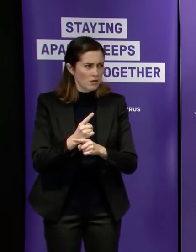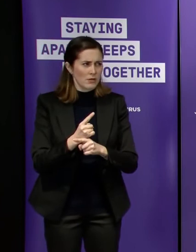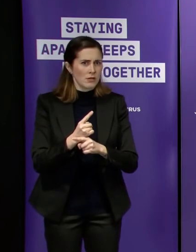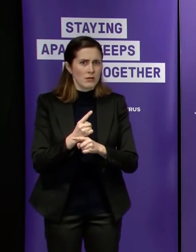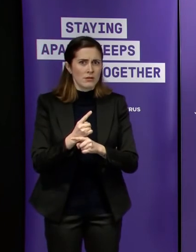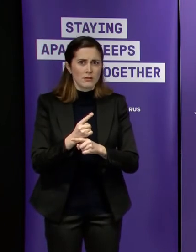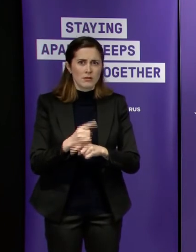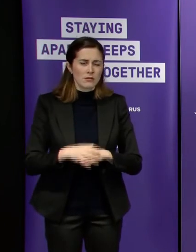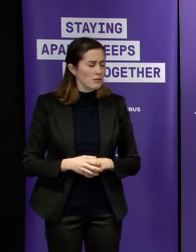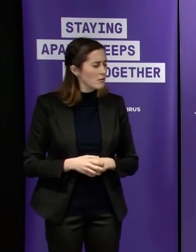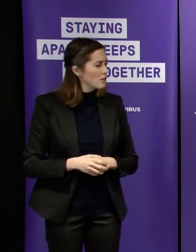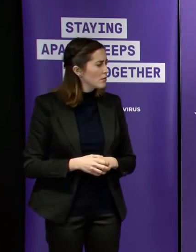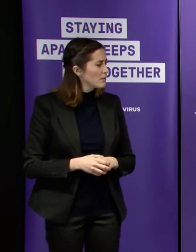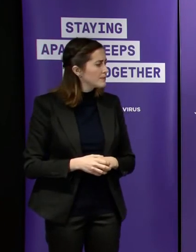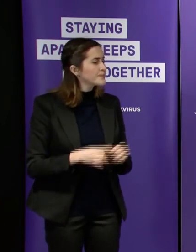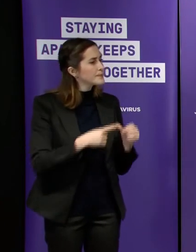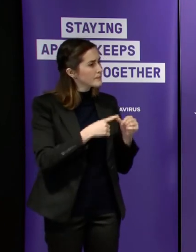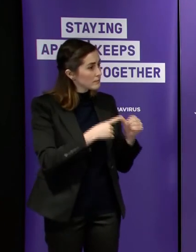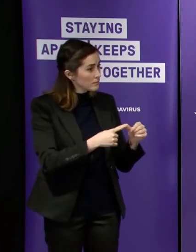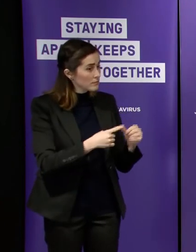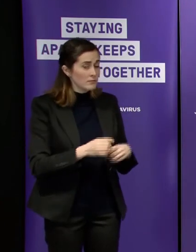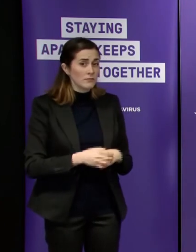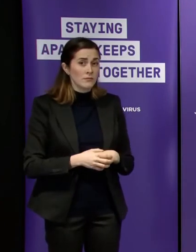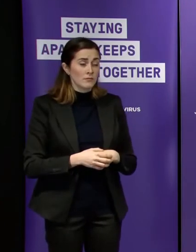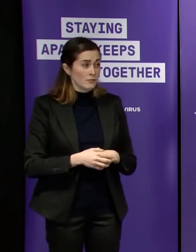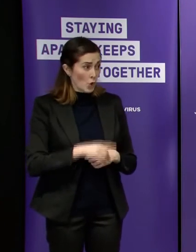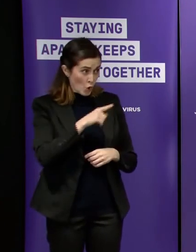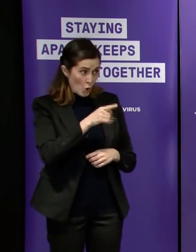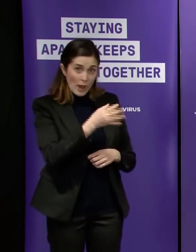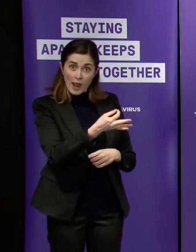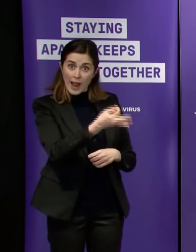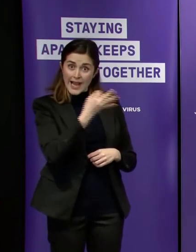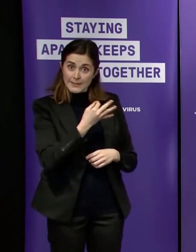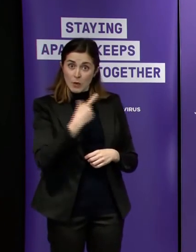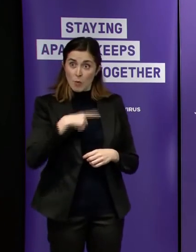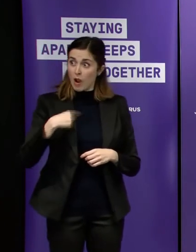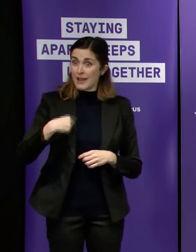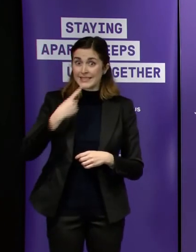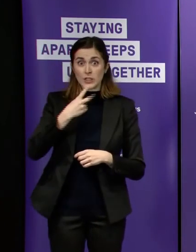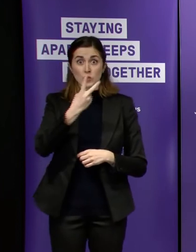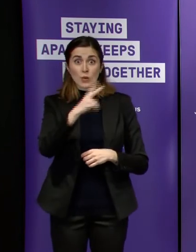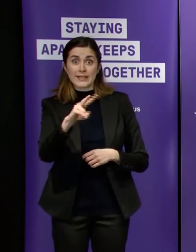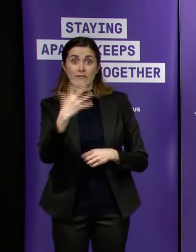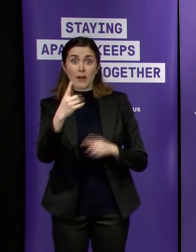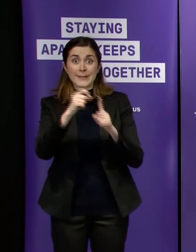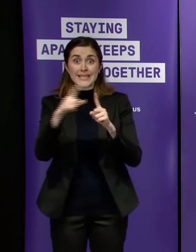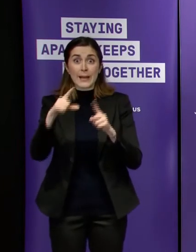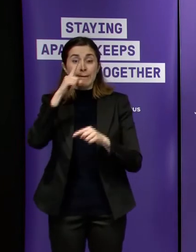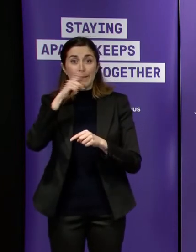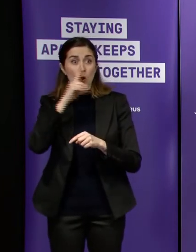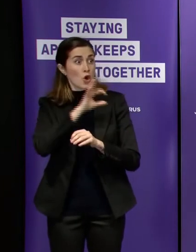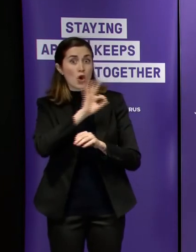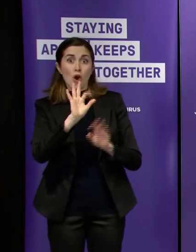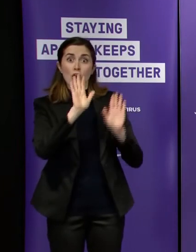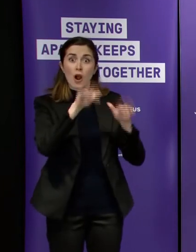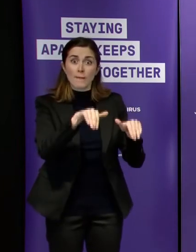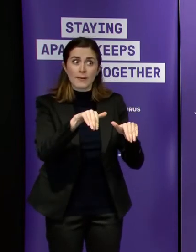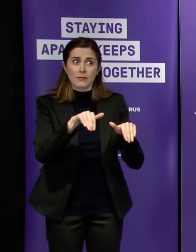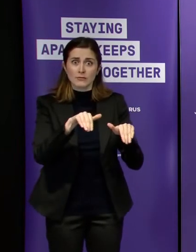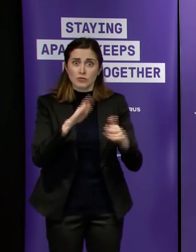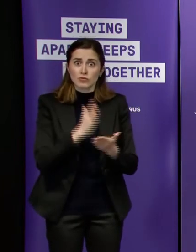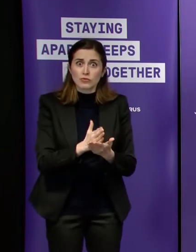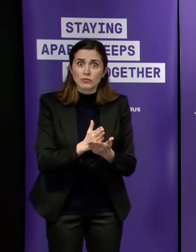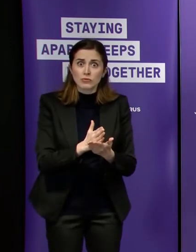people had actually so if you're well again if you're asking me why did i say that one in four people weren't home because one in four people weren't home